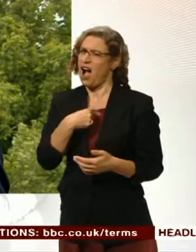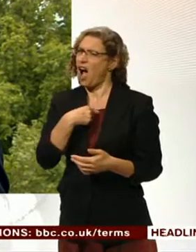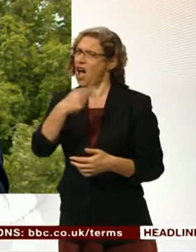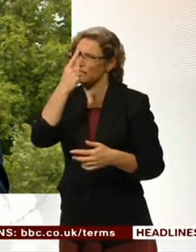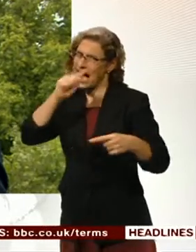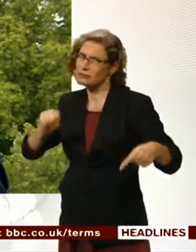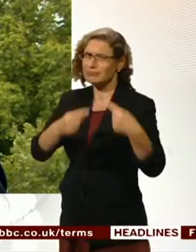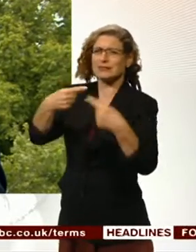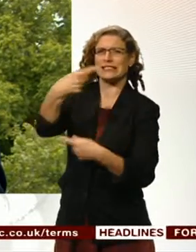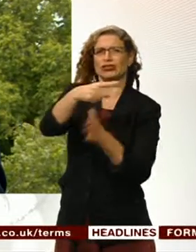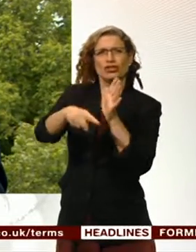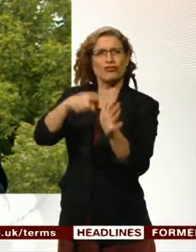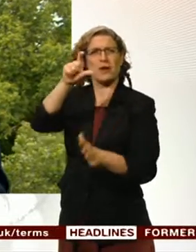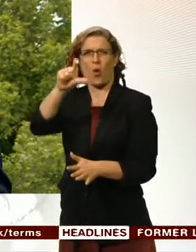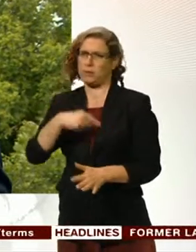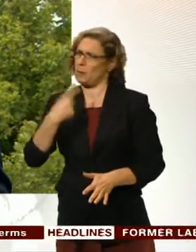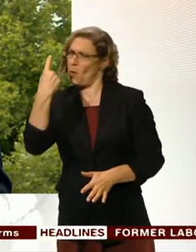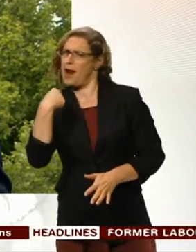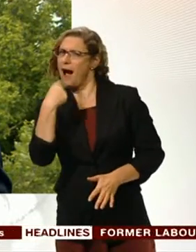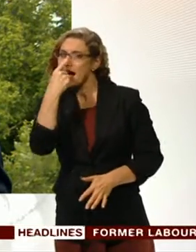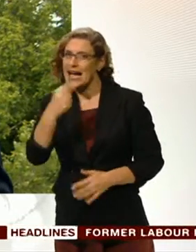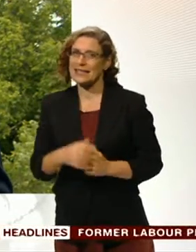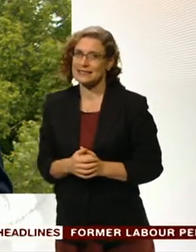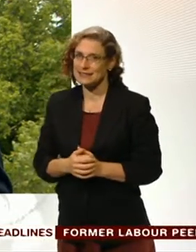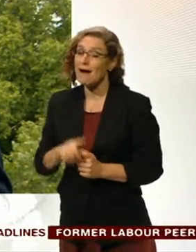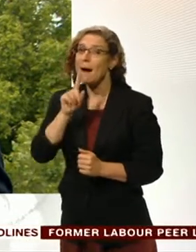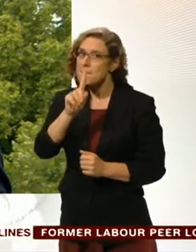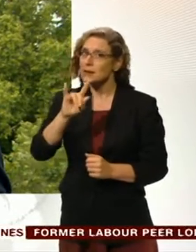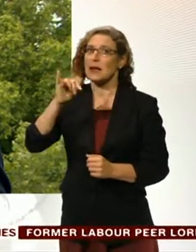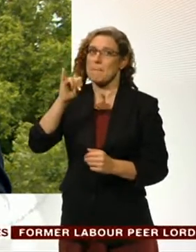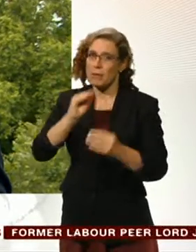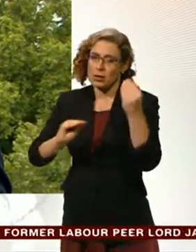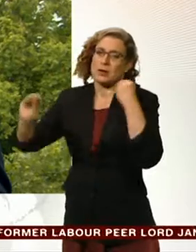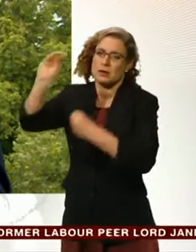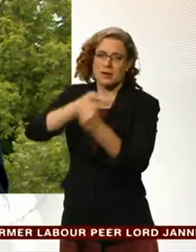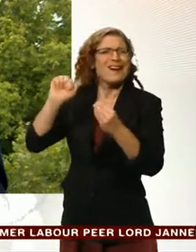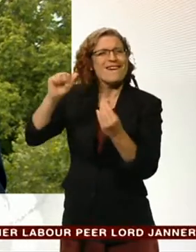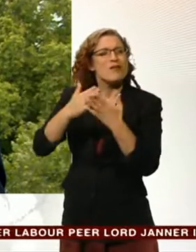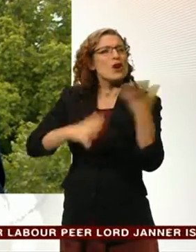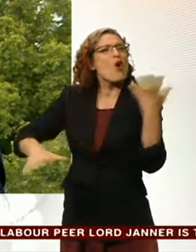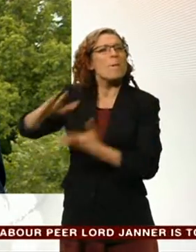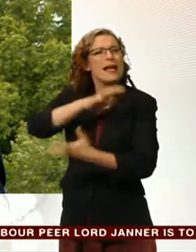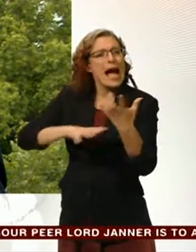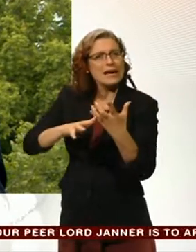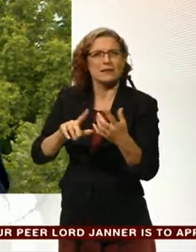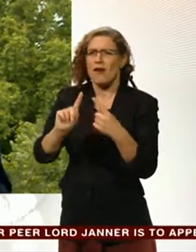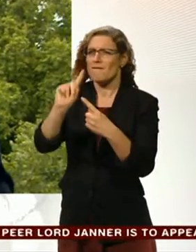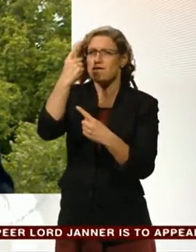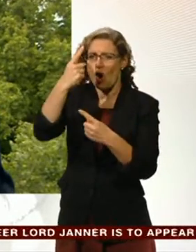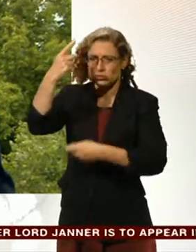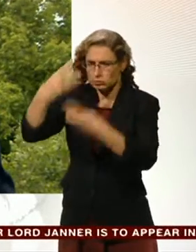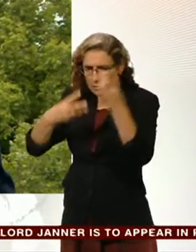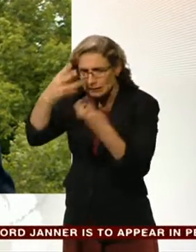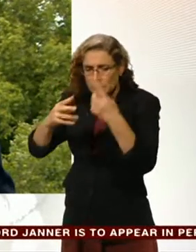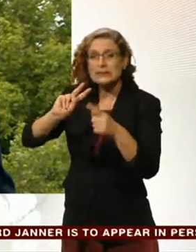that could take three rounds of the counting process under that complicated election. And it is perhaps a testament to the